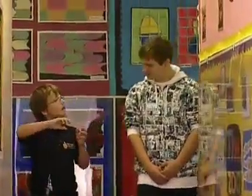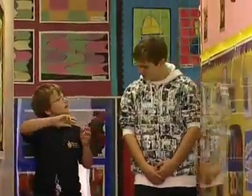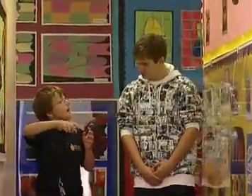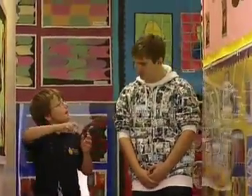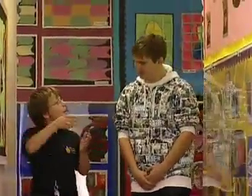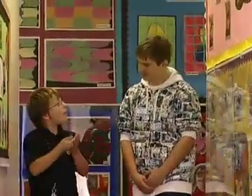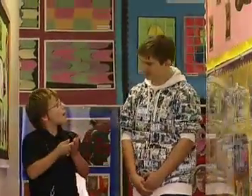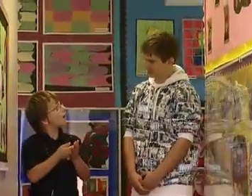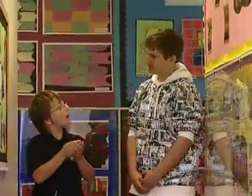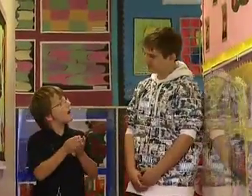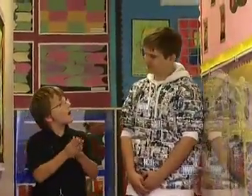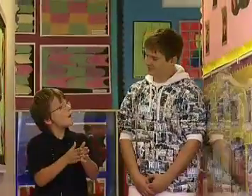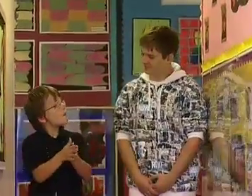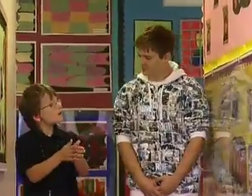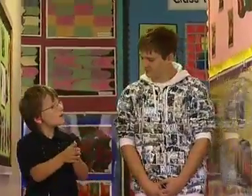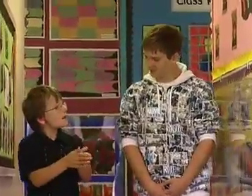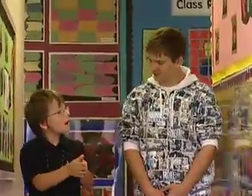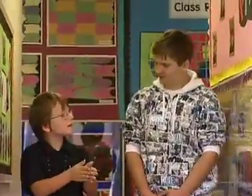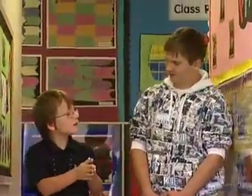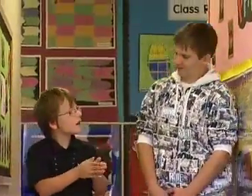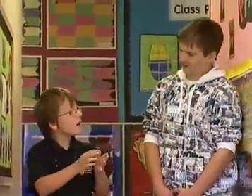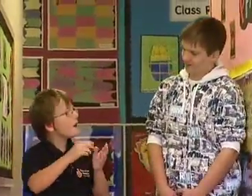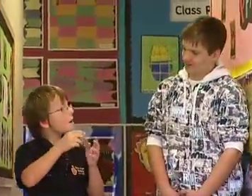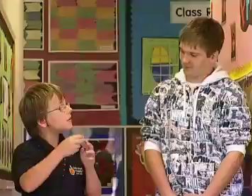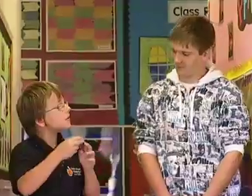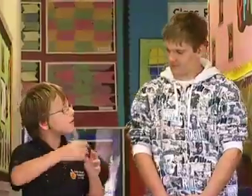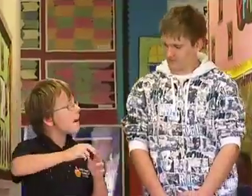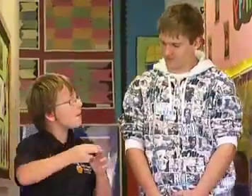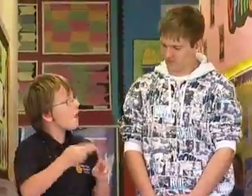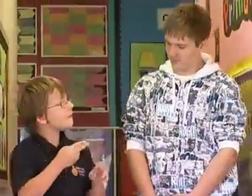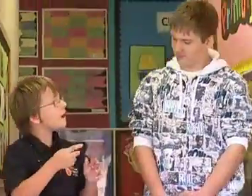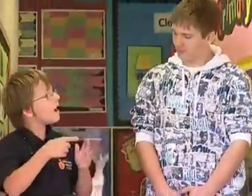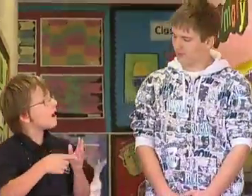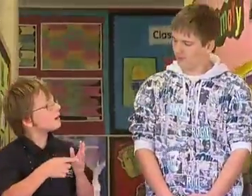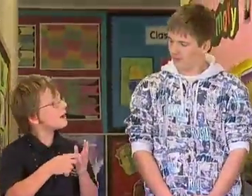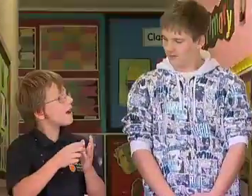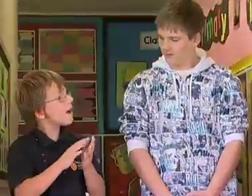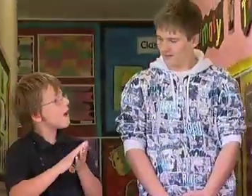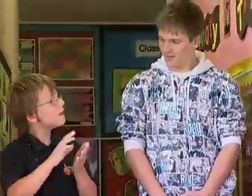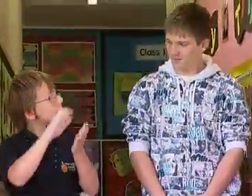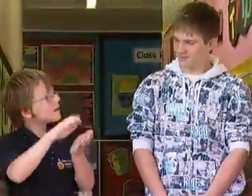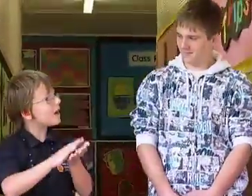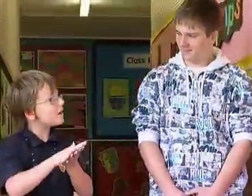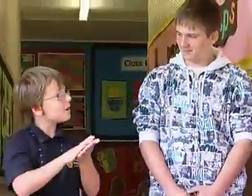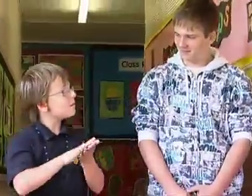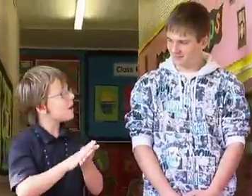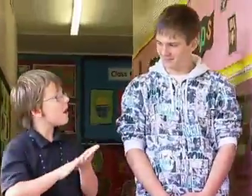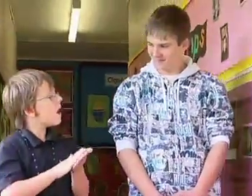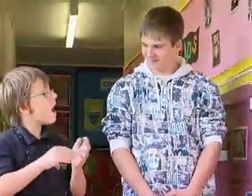I wash my hands, I put the tap on, wash my hands, turn the tap off, and then put my soap